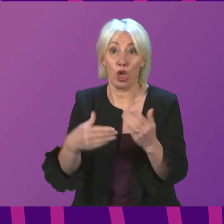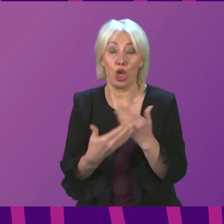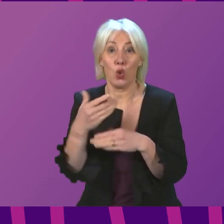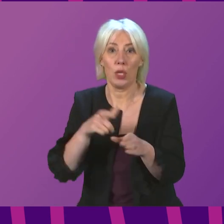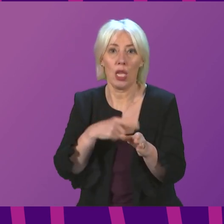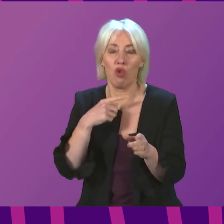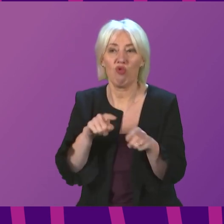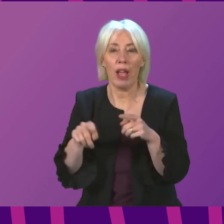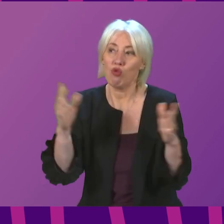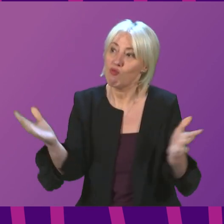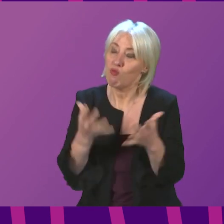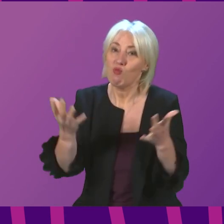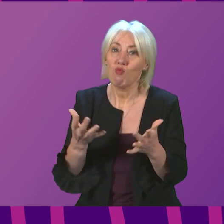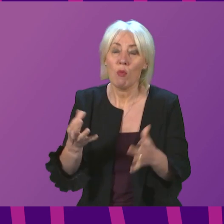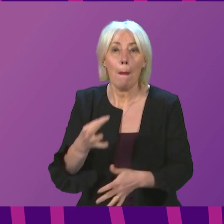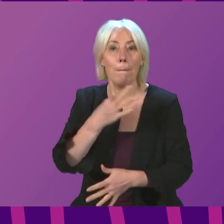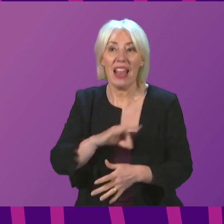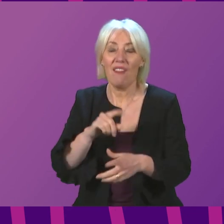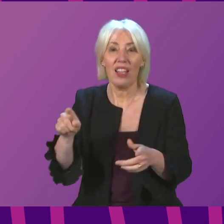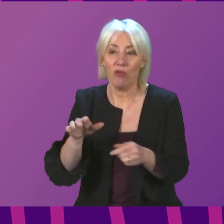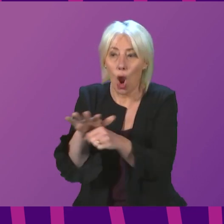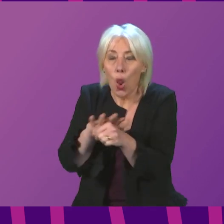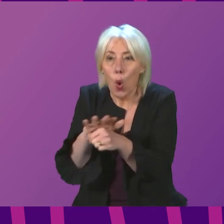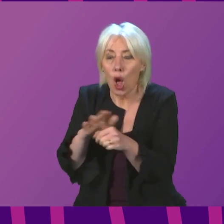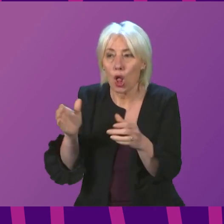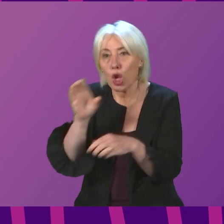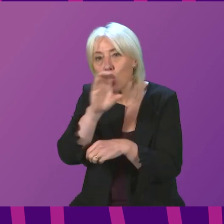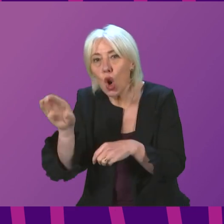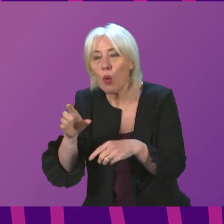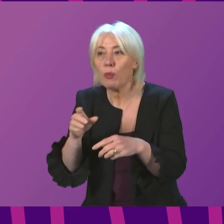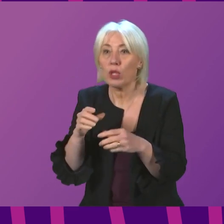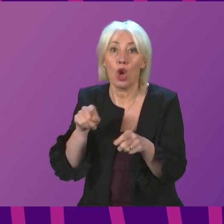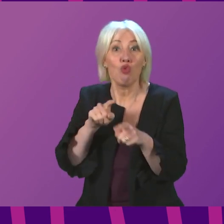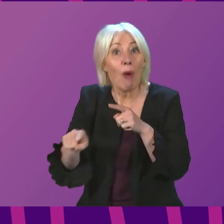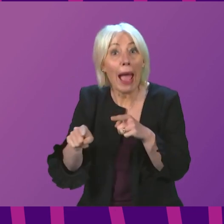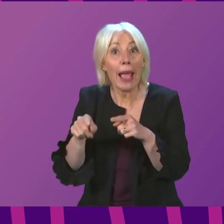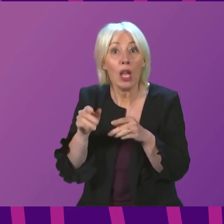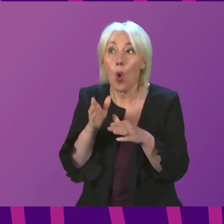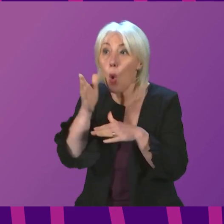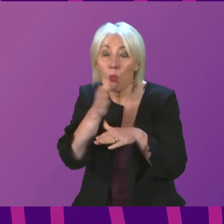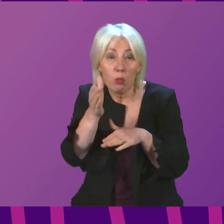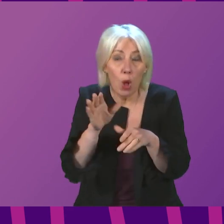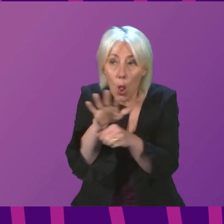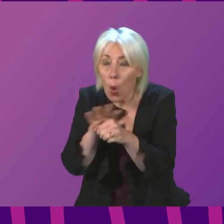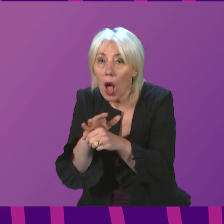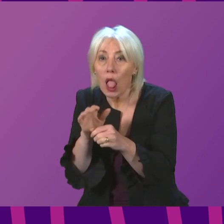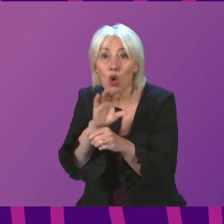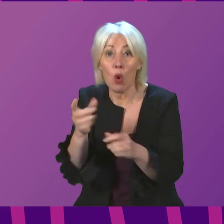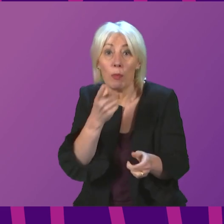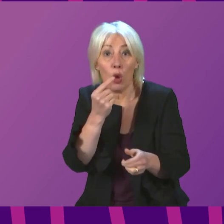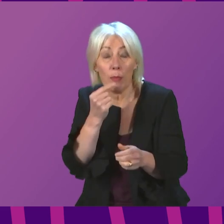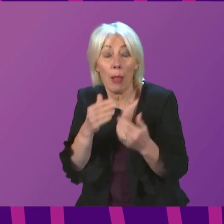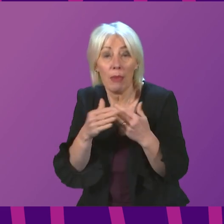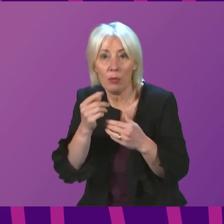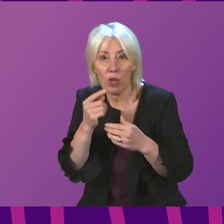benefits to our high streets of people choosing to shop locally whenever they can. Scotland Love's Local is about